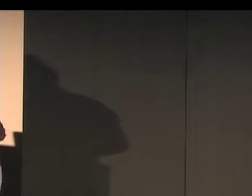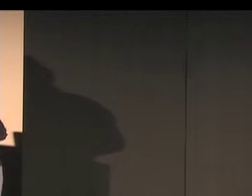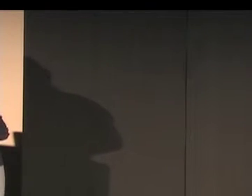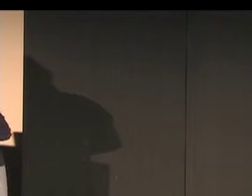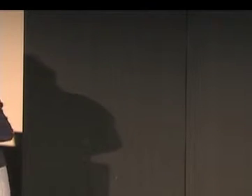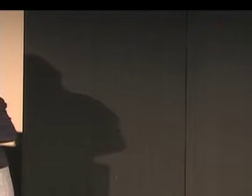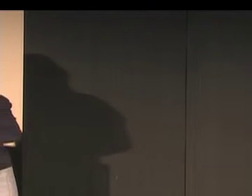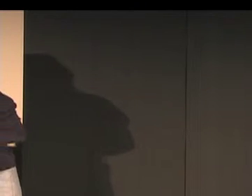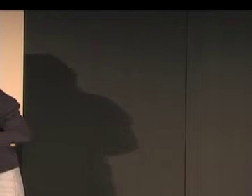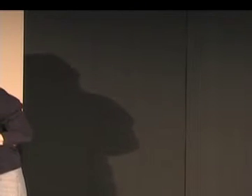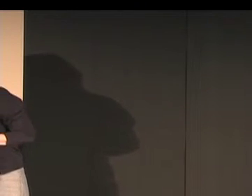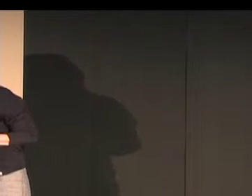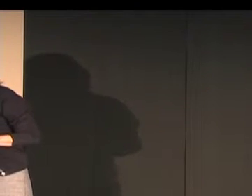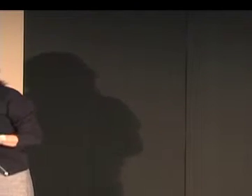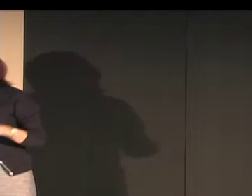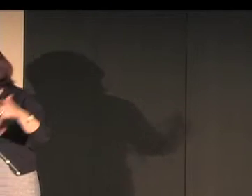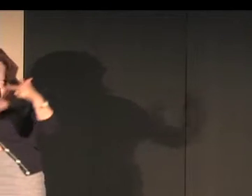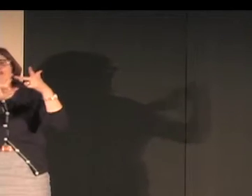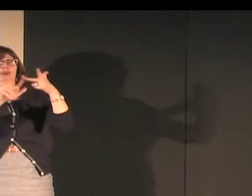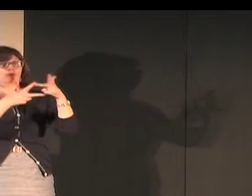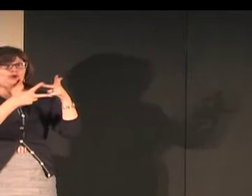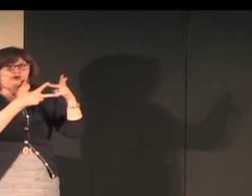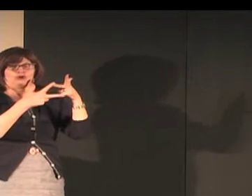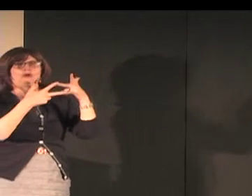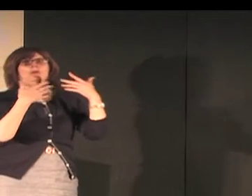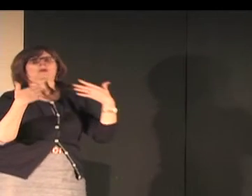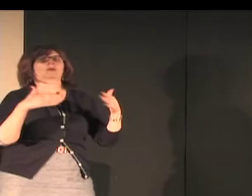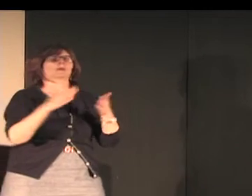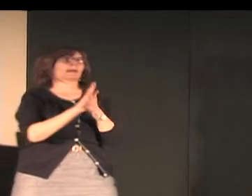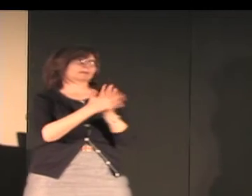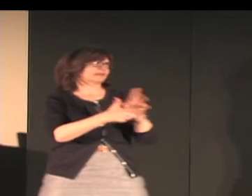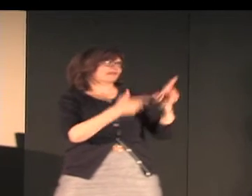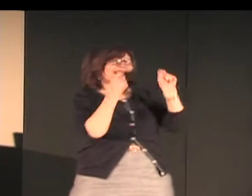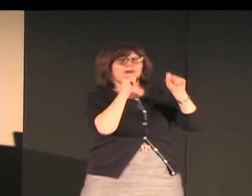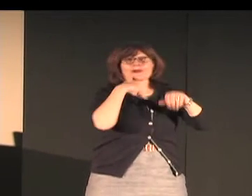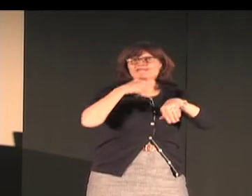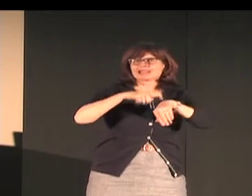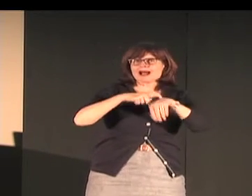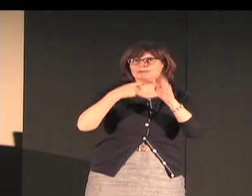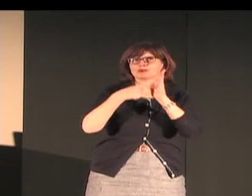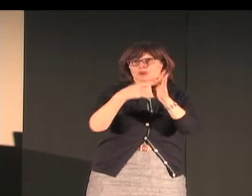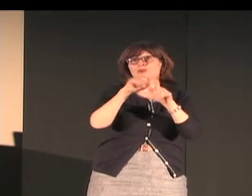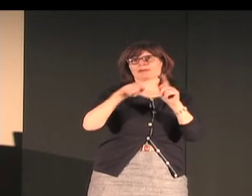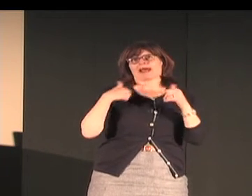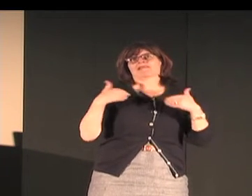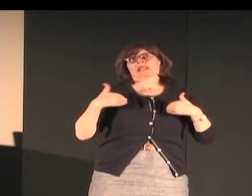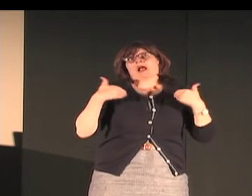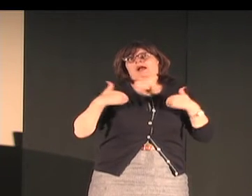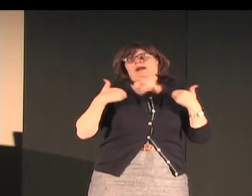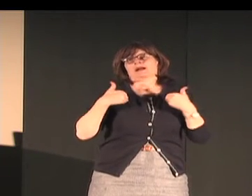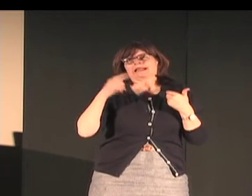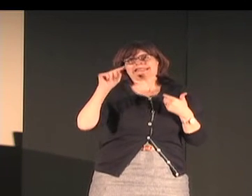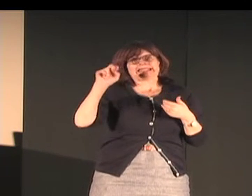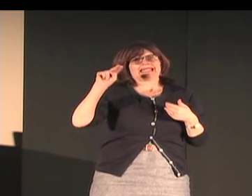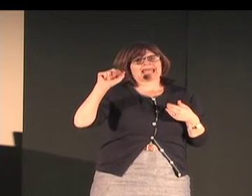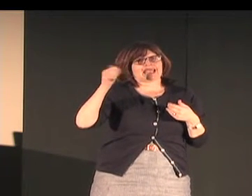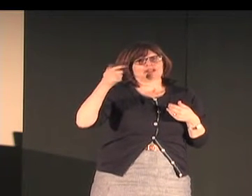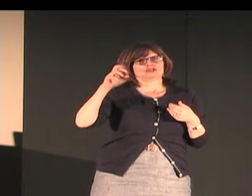ASL signed adderances in the third generation I don't have time to show you I have some